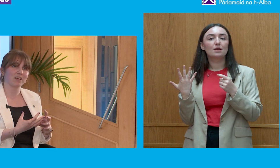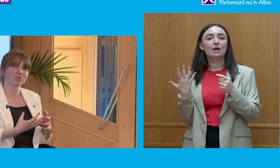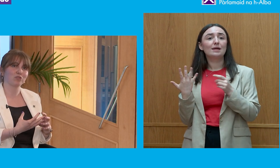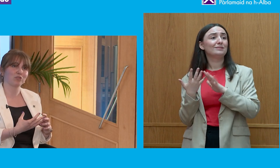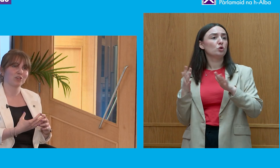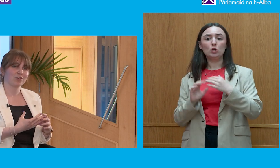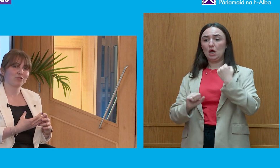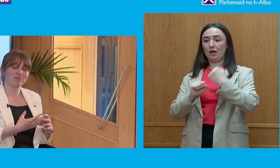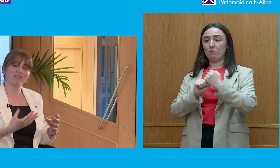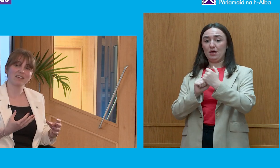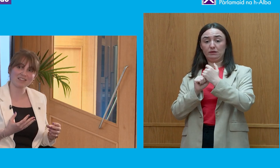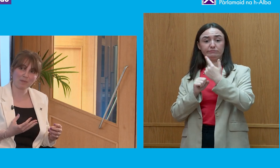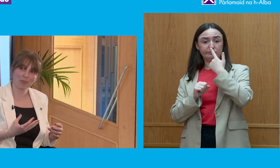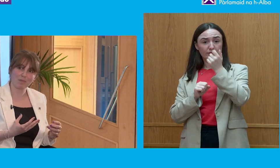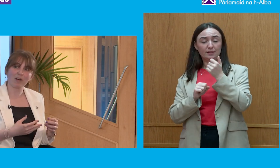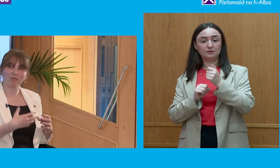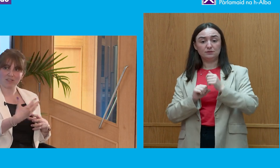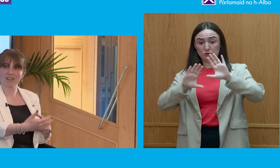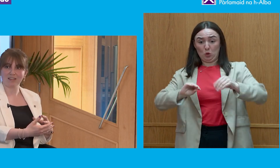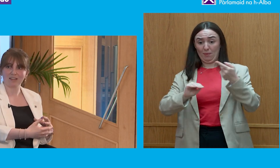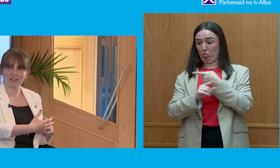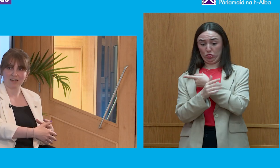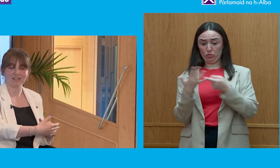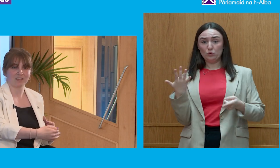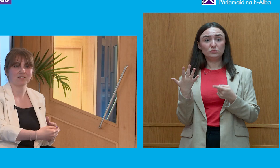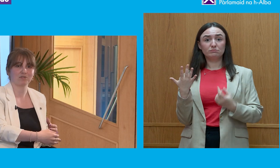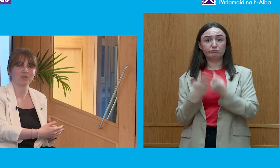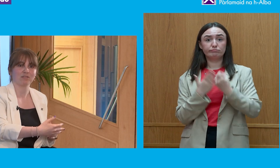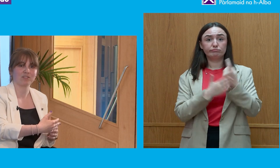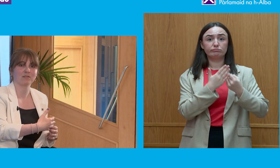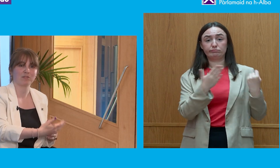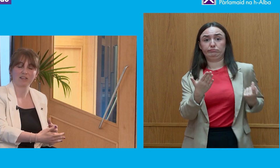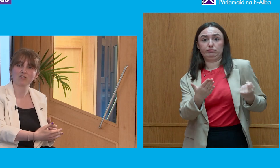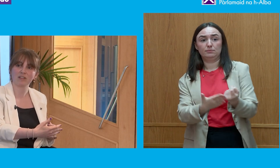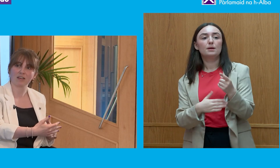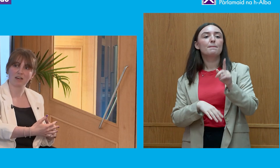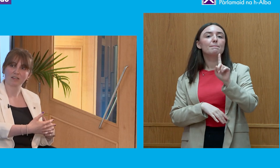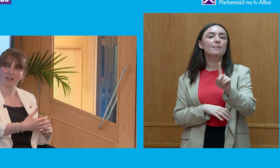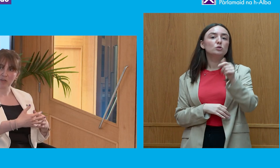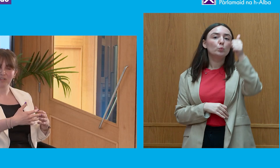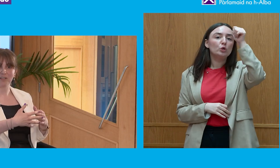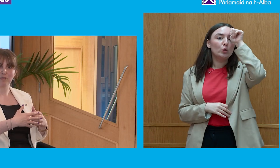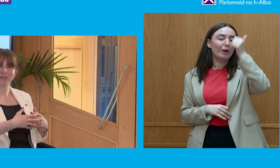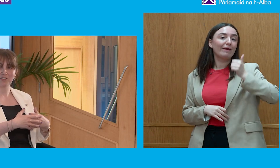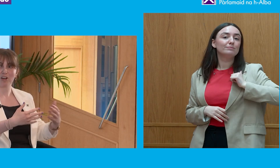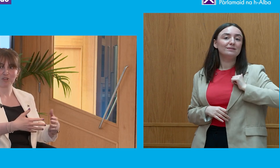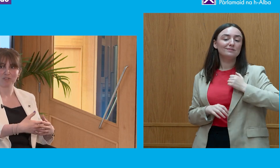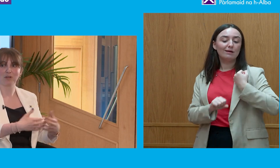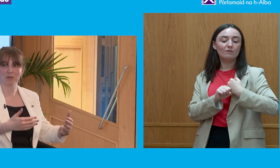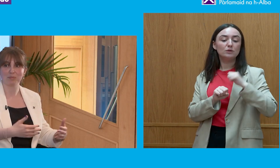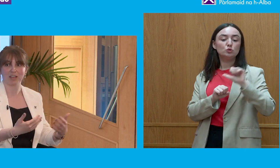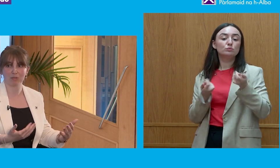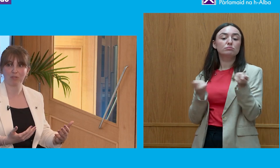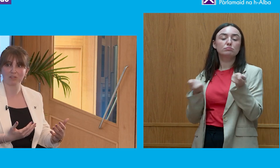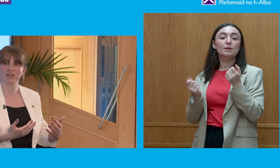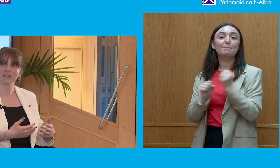was able to prevent, but obviously there's a reasonable expectation there that the government is in charge of